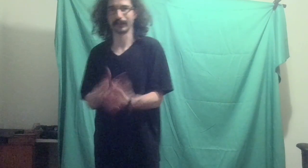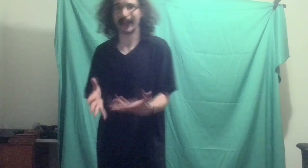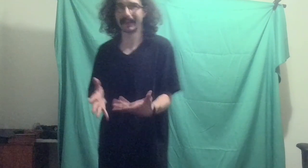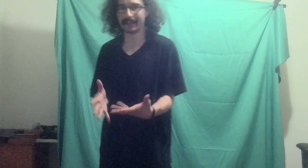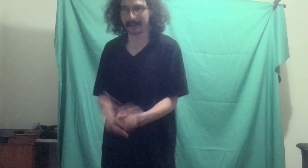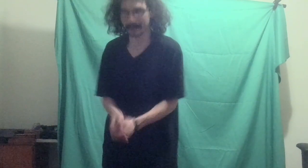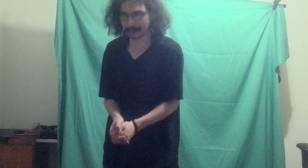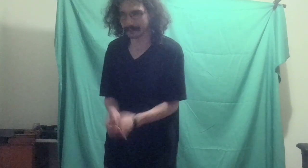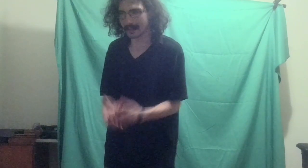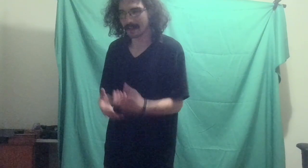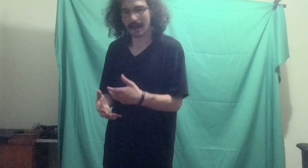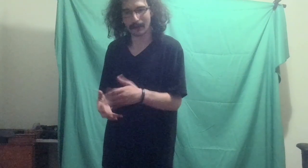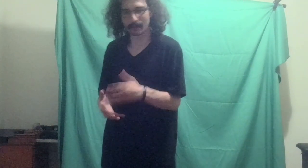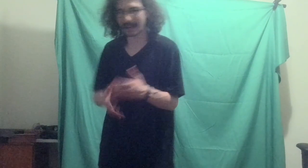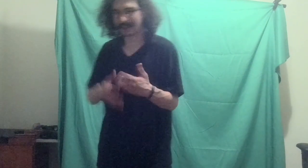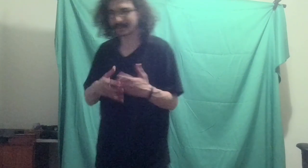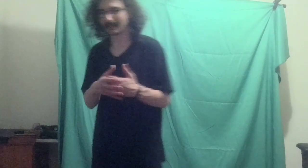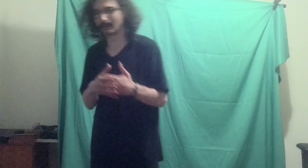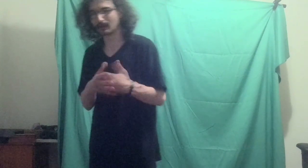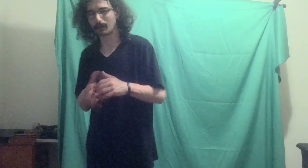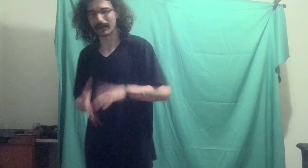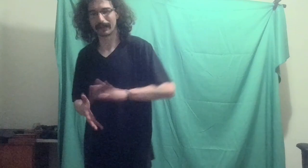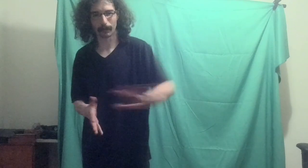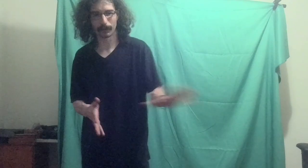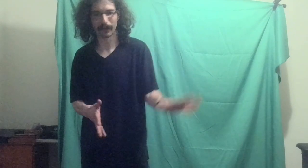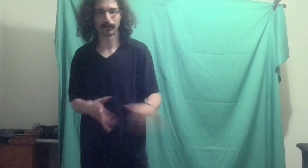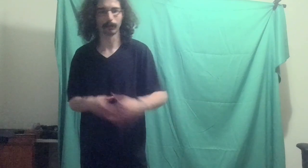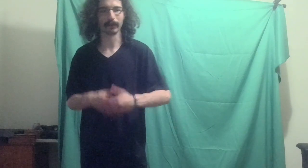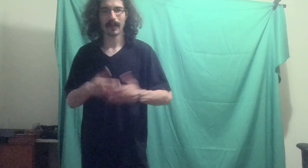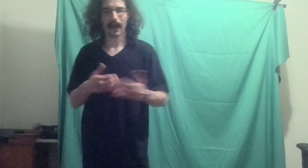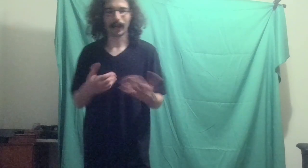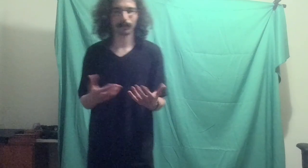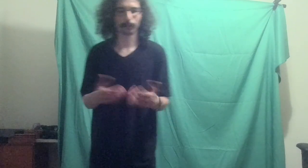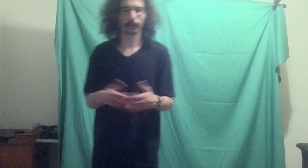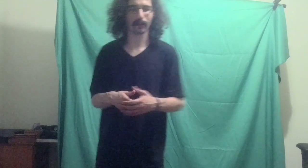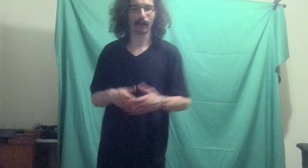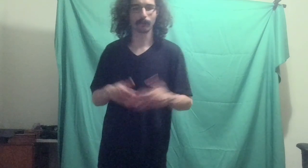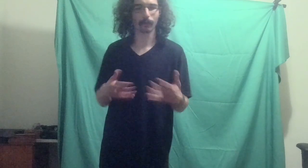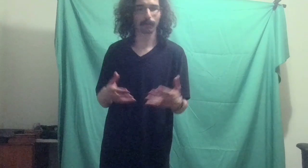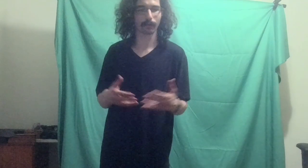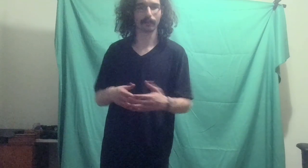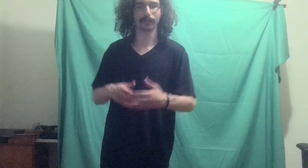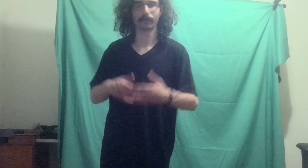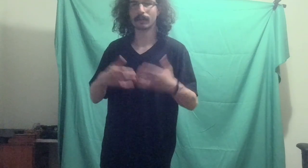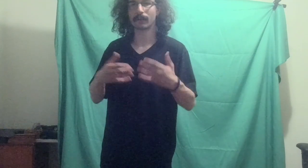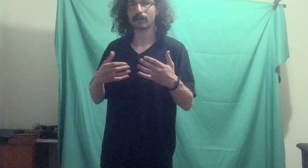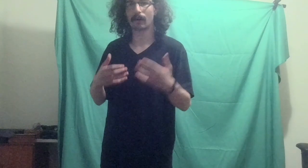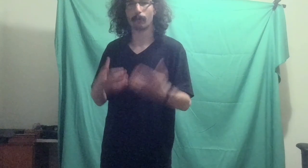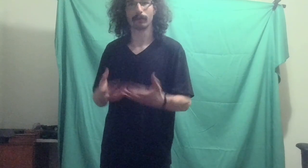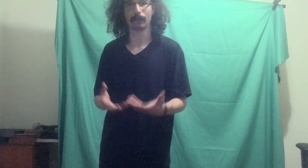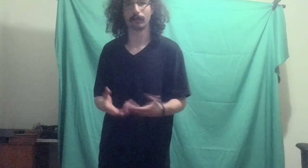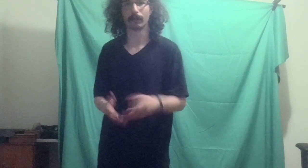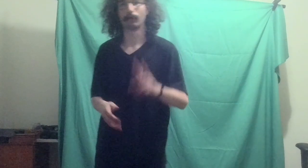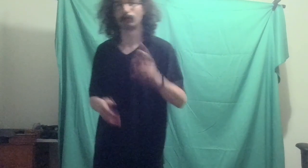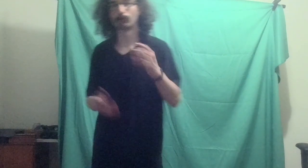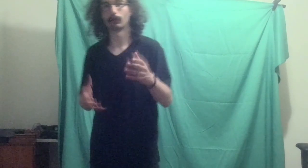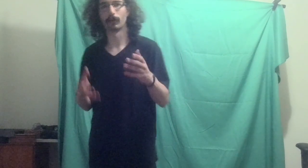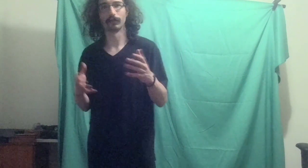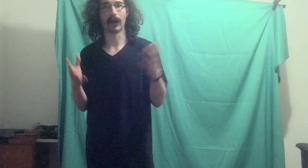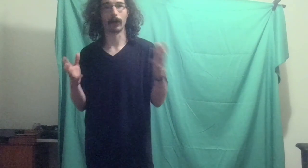anything else. I don't entirely just want to give up gaming, but at this point, I'm done with college, which I've done, which I went